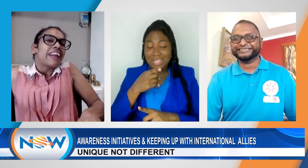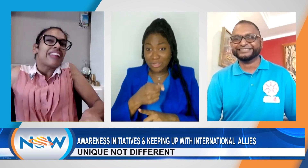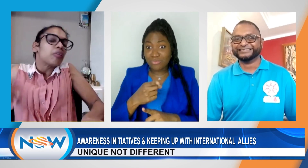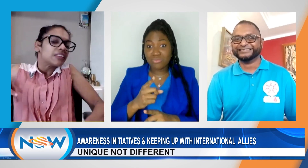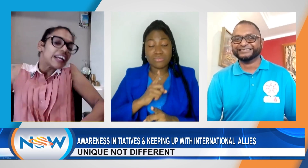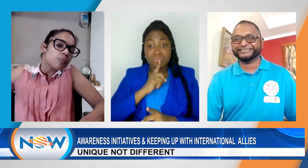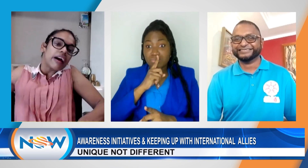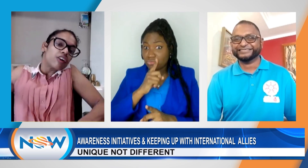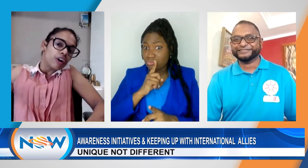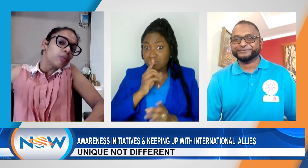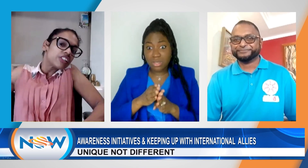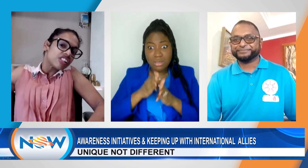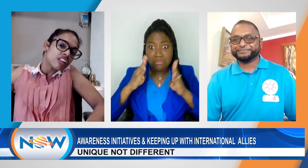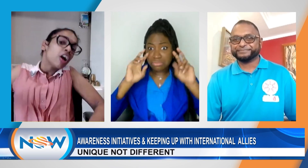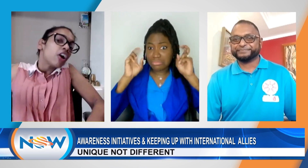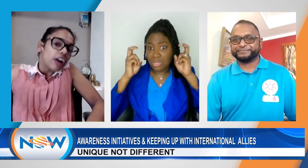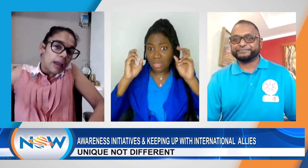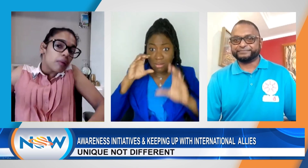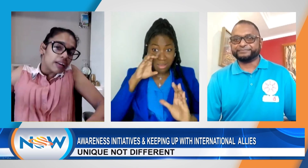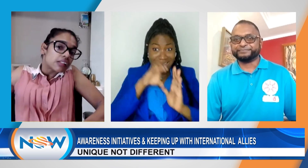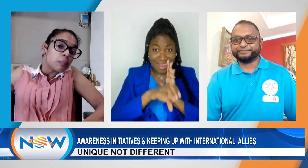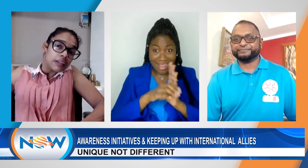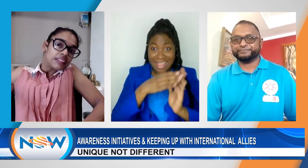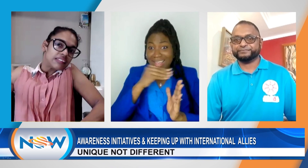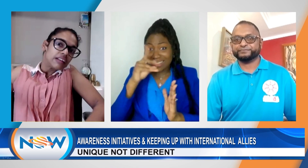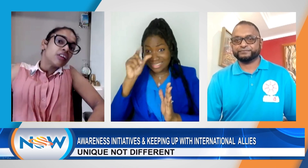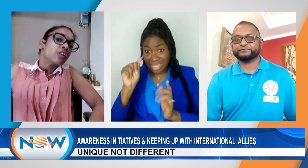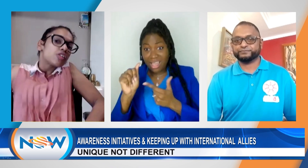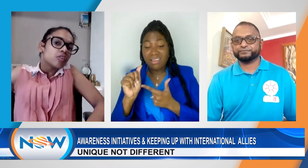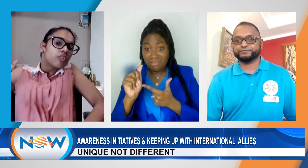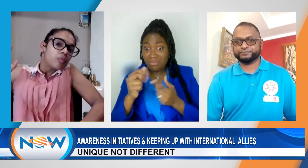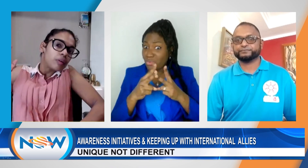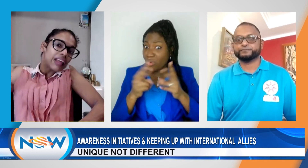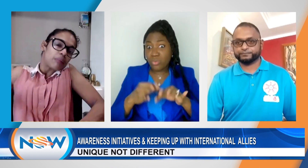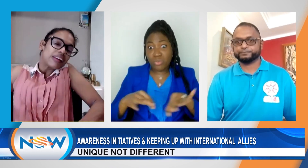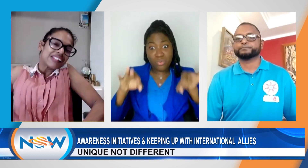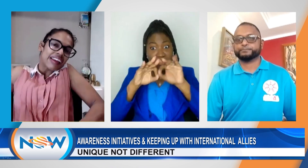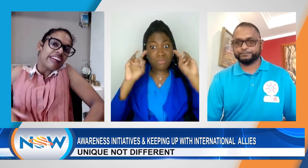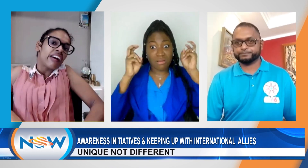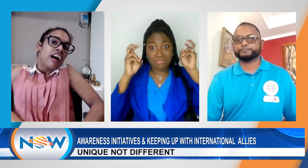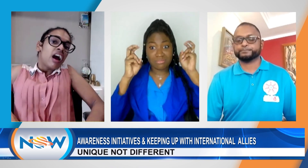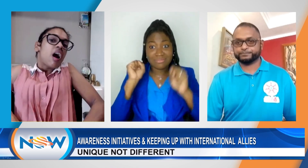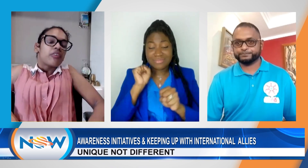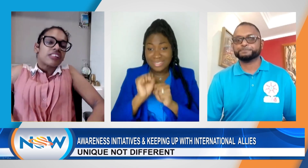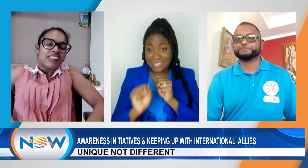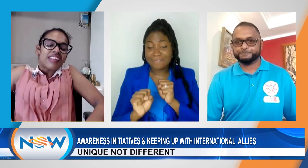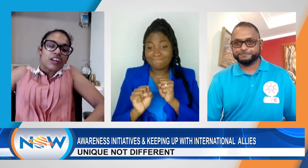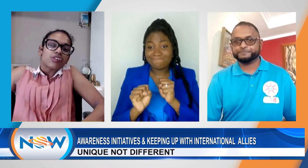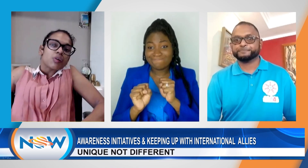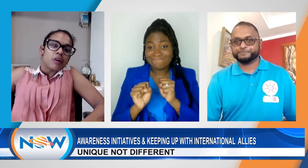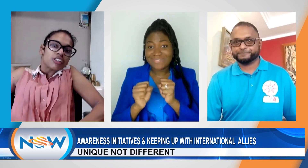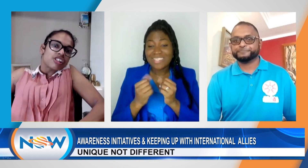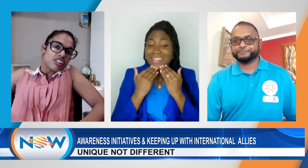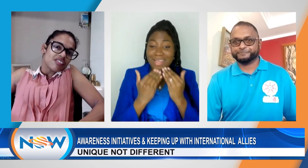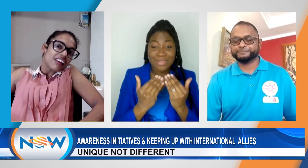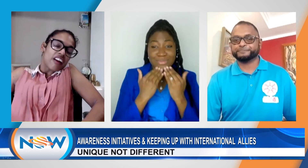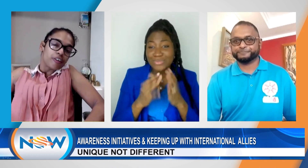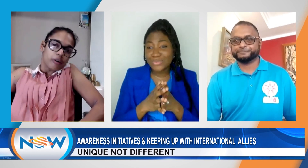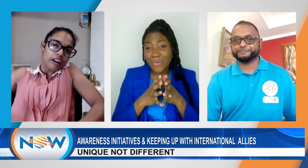that I want to expand on, which is crime and disability. So, with that being said, honestly, thank you so much to everyone